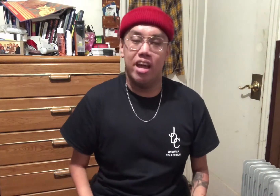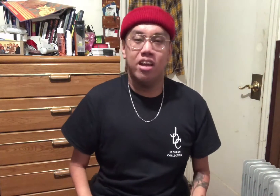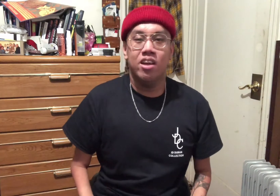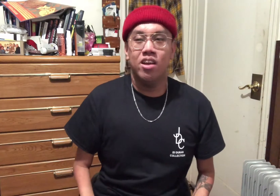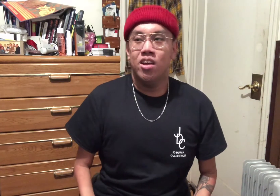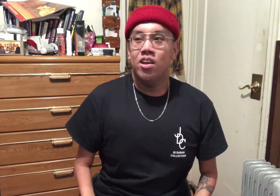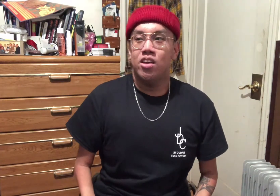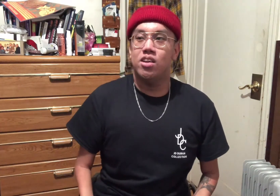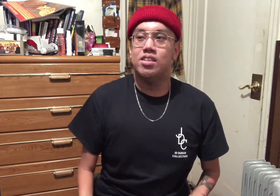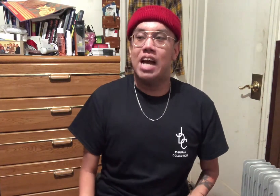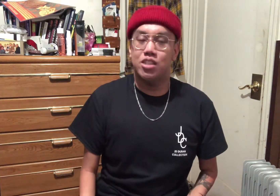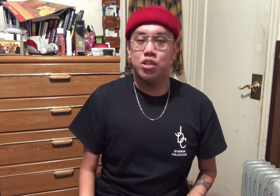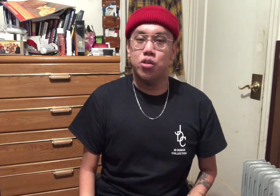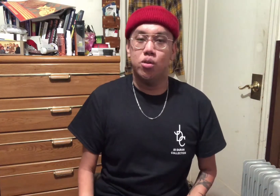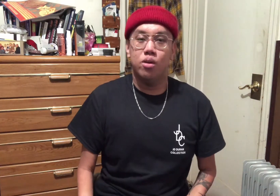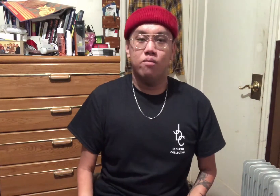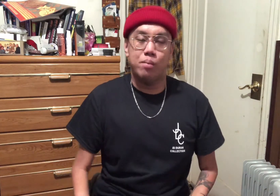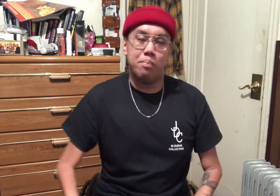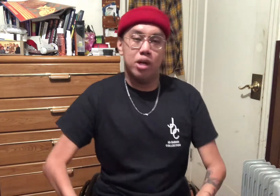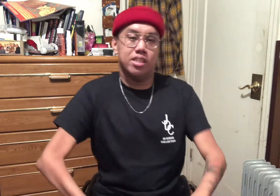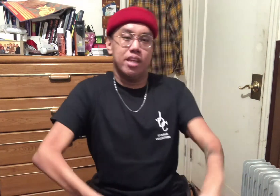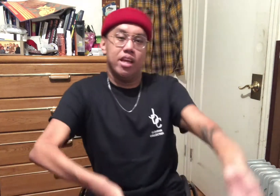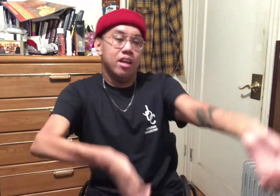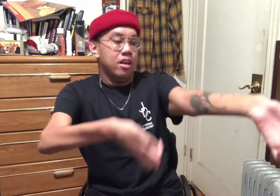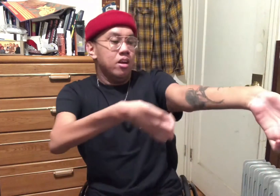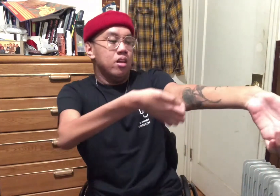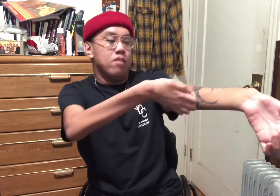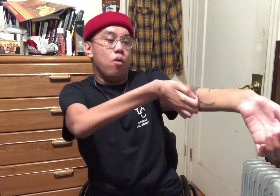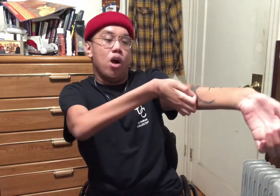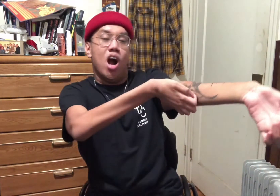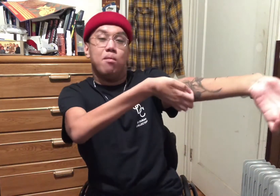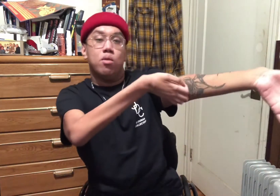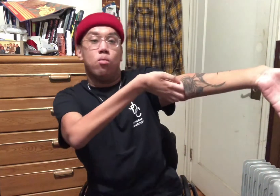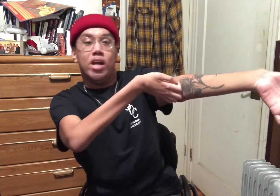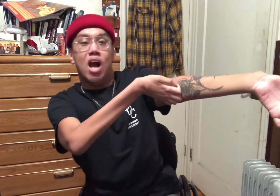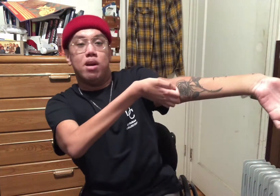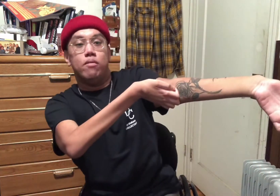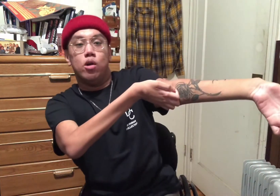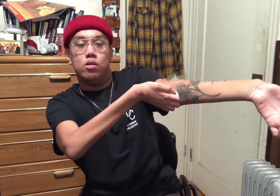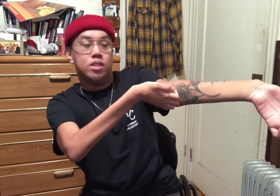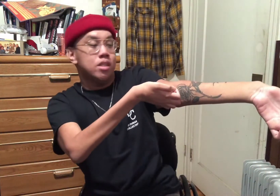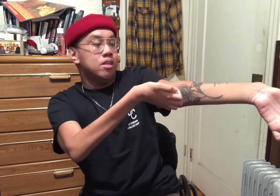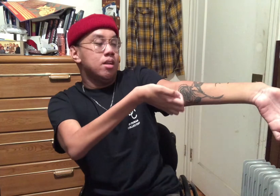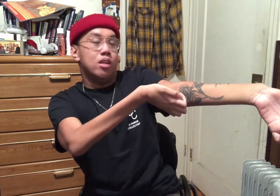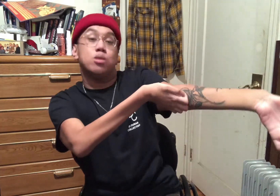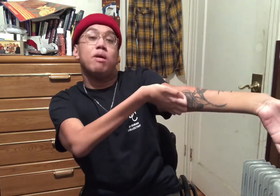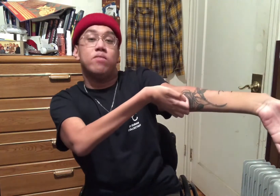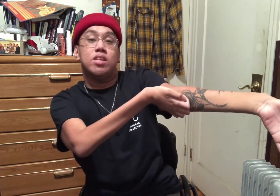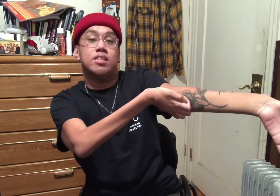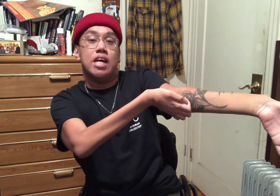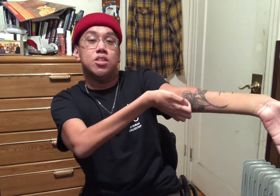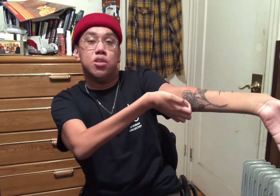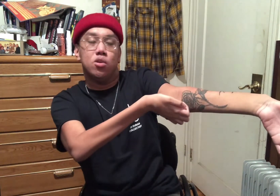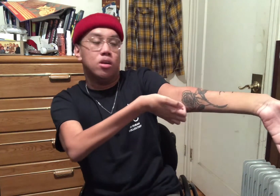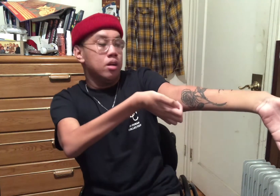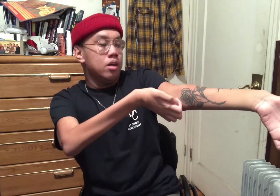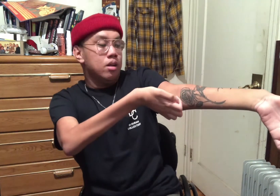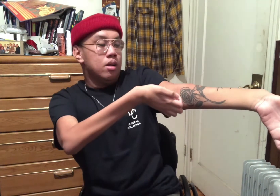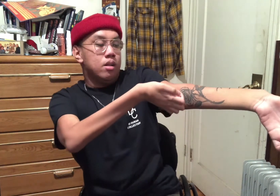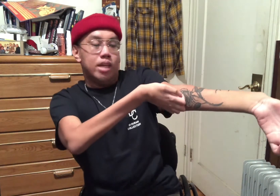your tattoo. For me personally, the forearm where I got my rose, this was my first tattoo. This